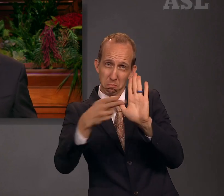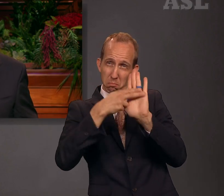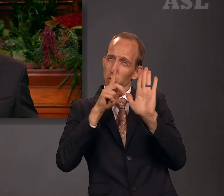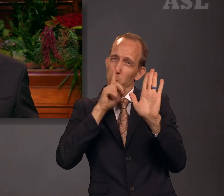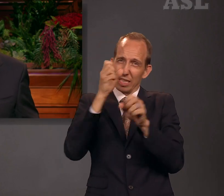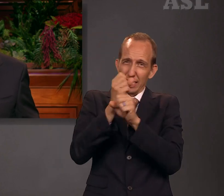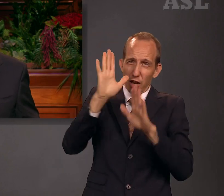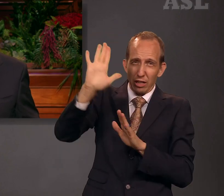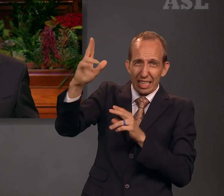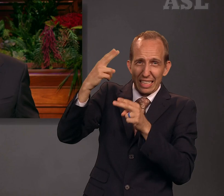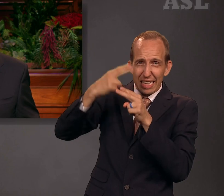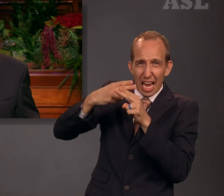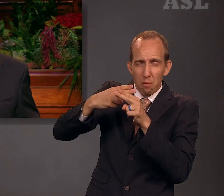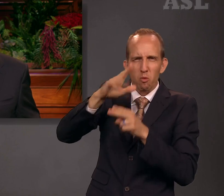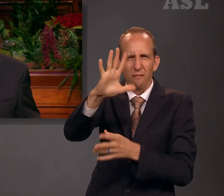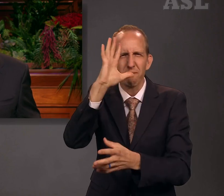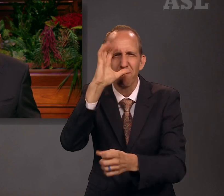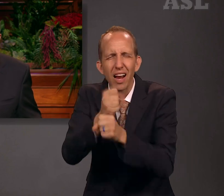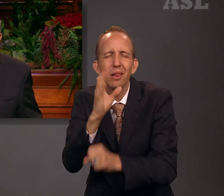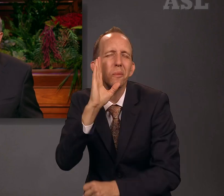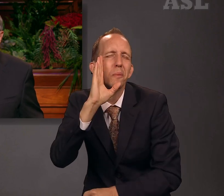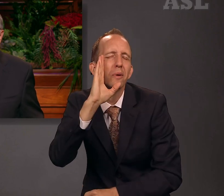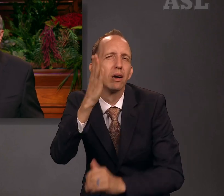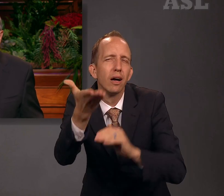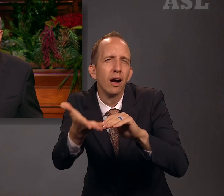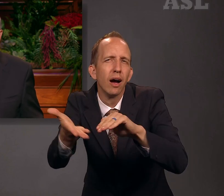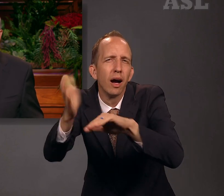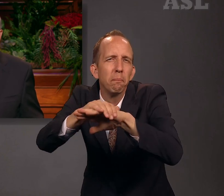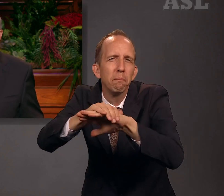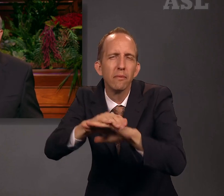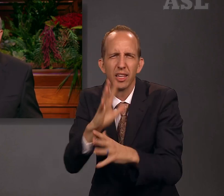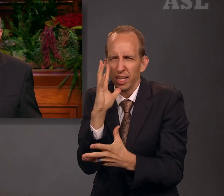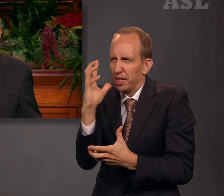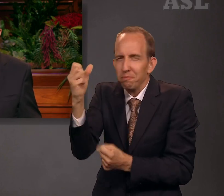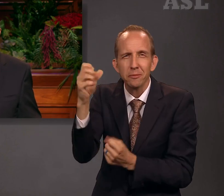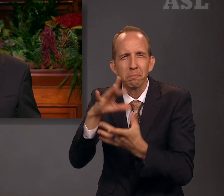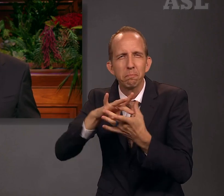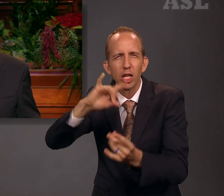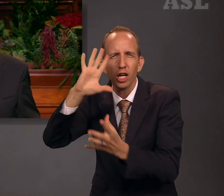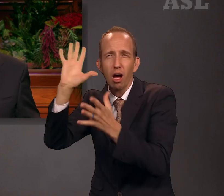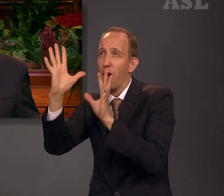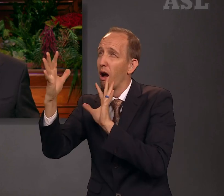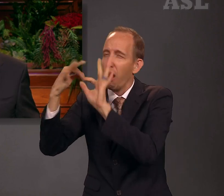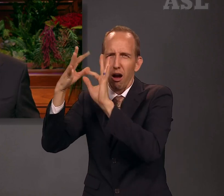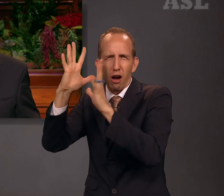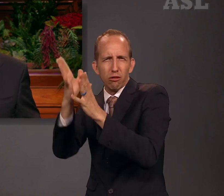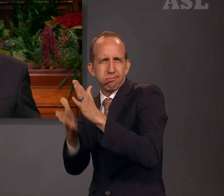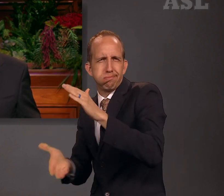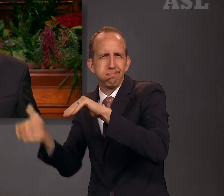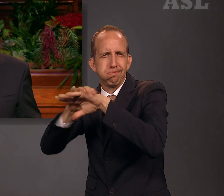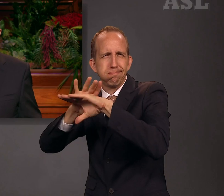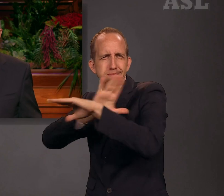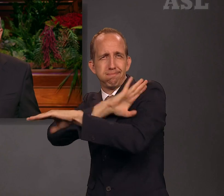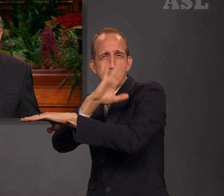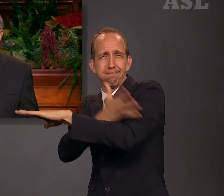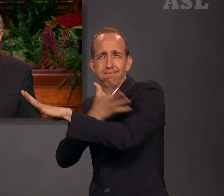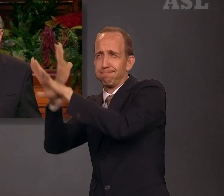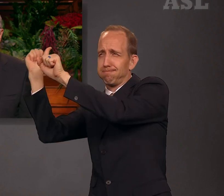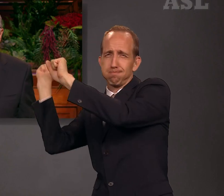bring us increased faith and access to greater spiritual power. This promise